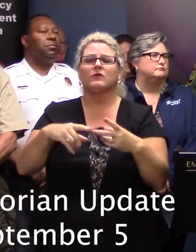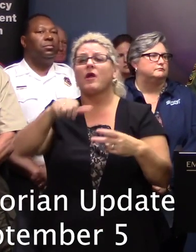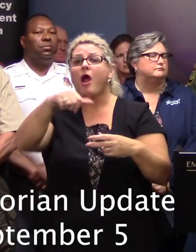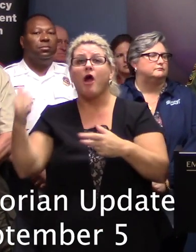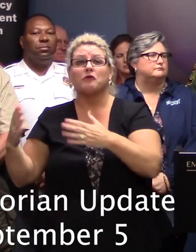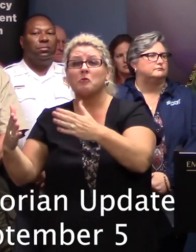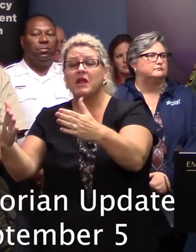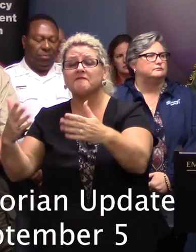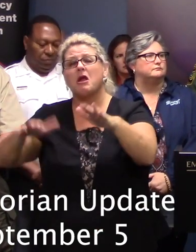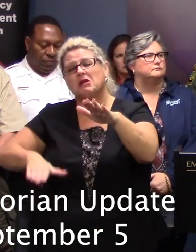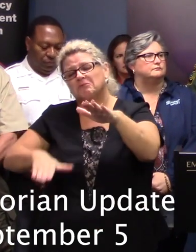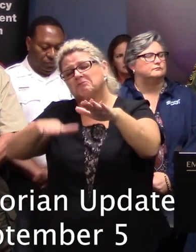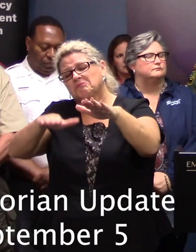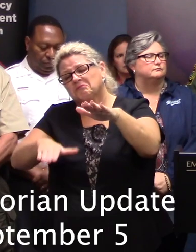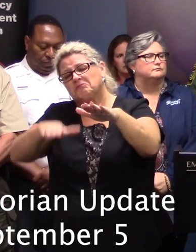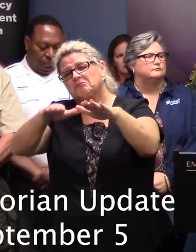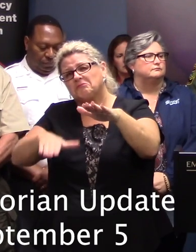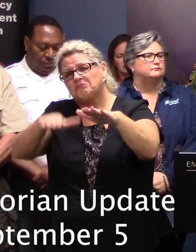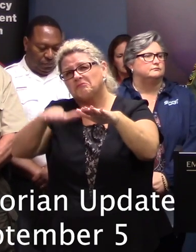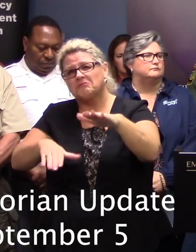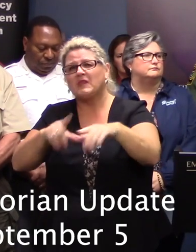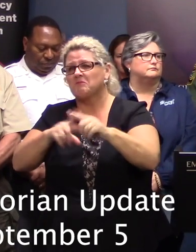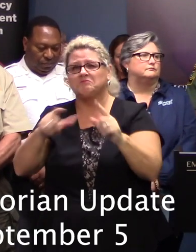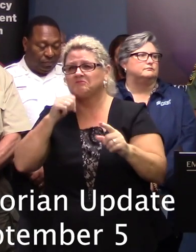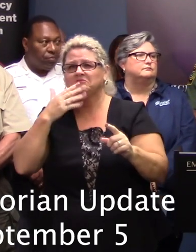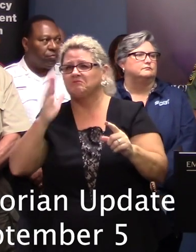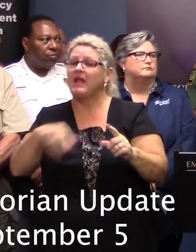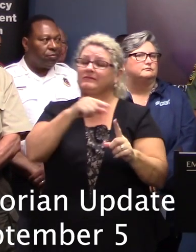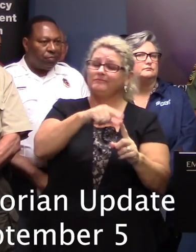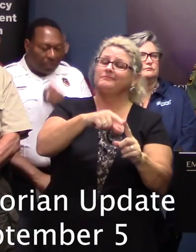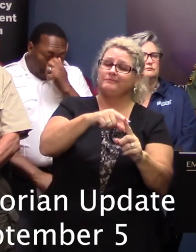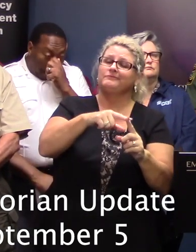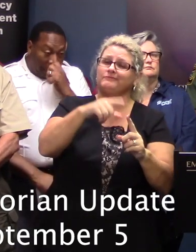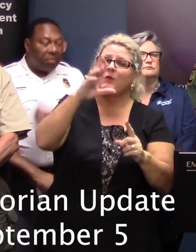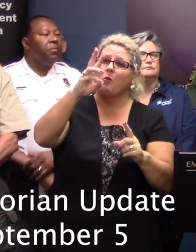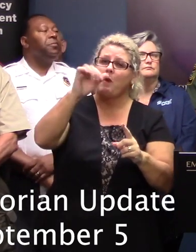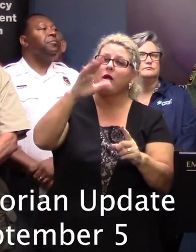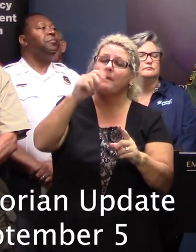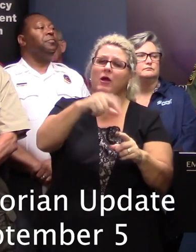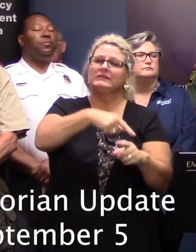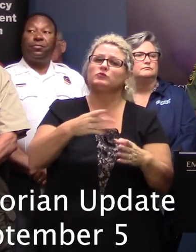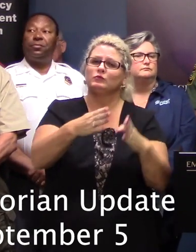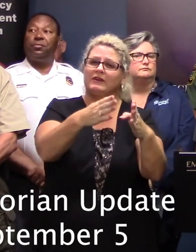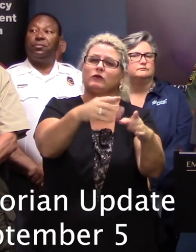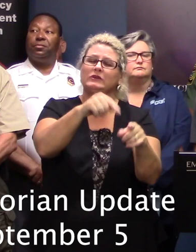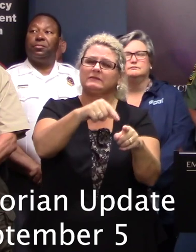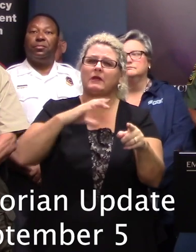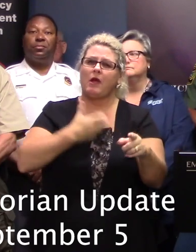coast might reach minor or at worst moderate flood stage but the river we're most concerned with right now is the Waccamaw river for any significant flooding